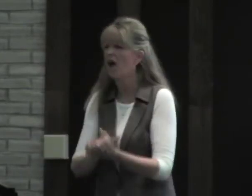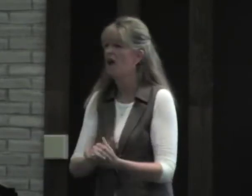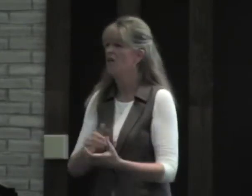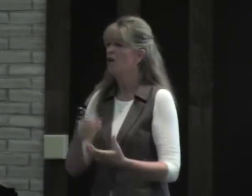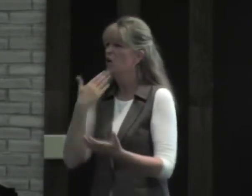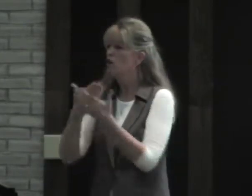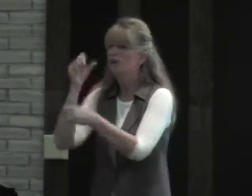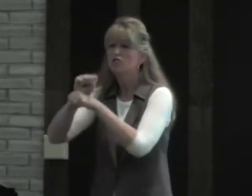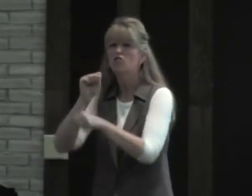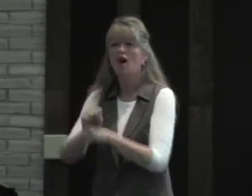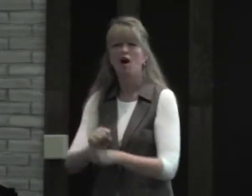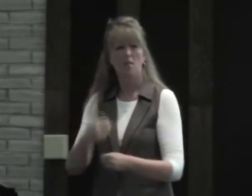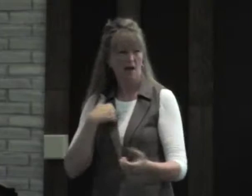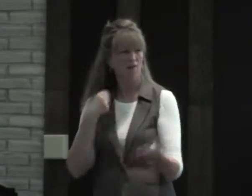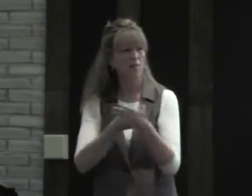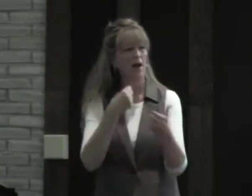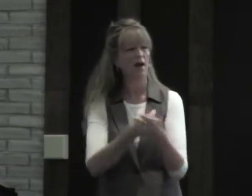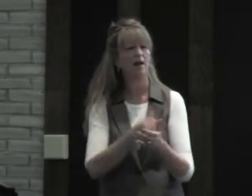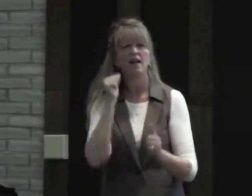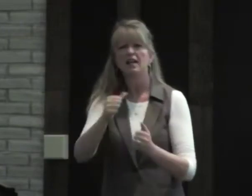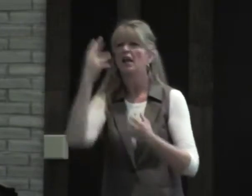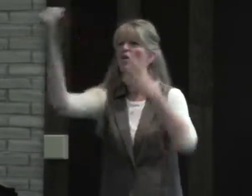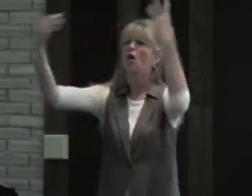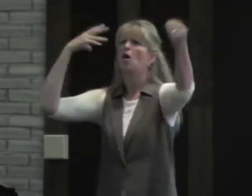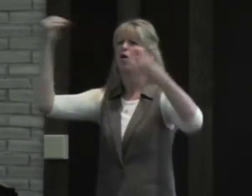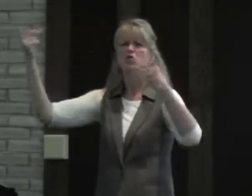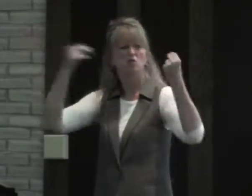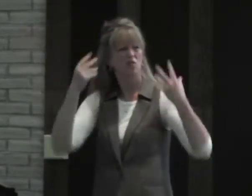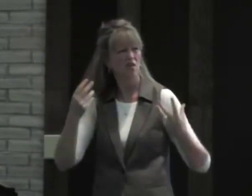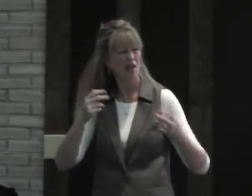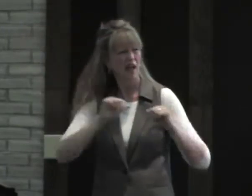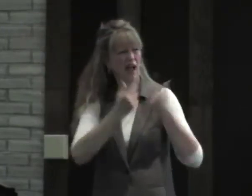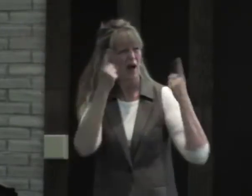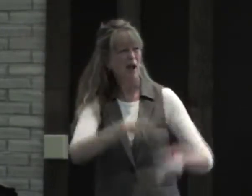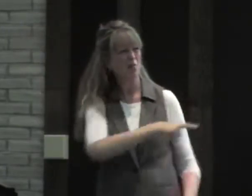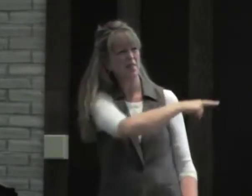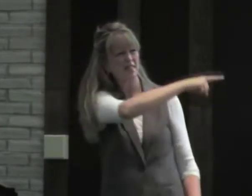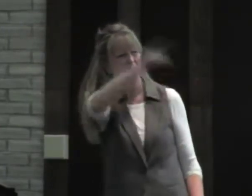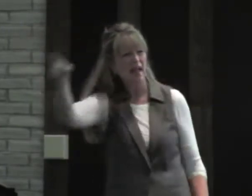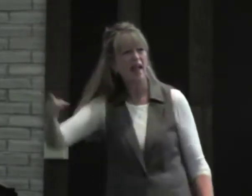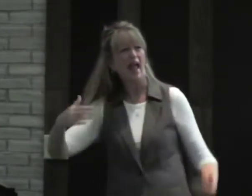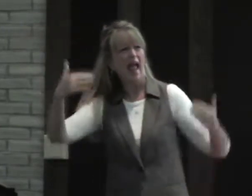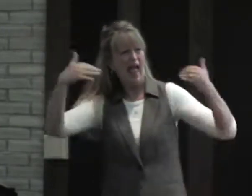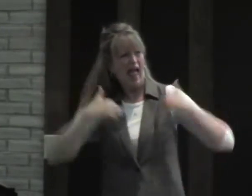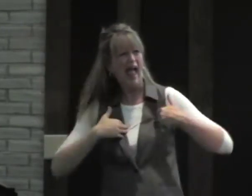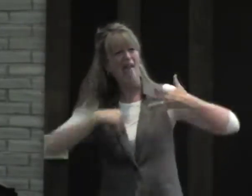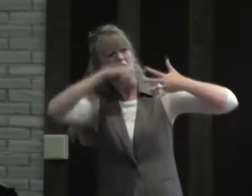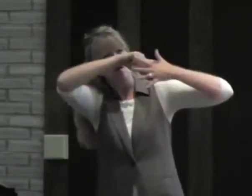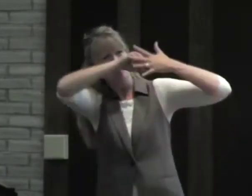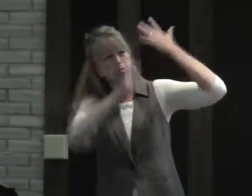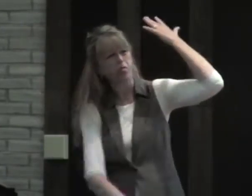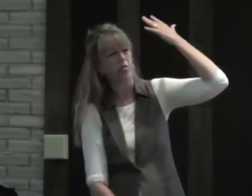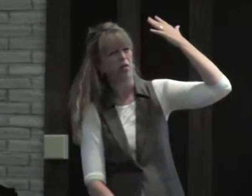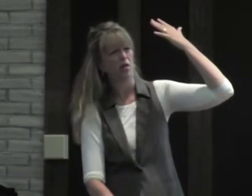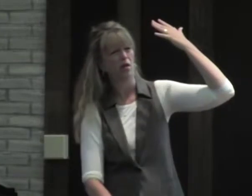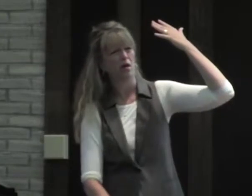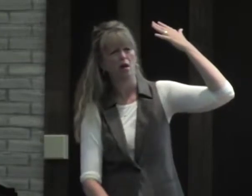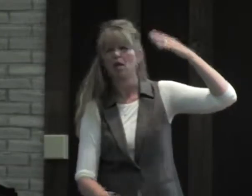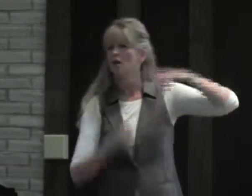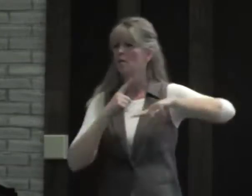husbands, good wives, good jobs, they have money, they get to go and do all this stuff. And how does that happen to them? They have all these